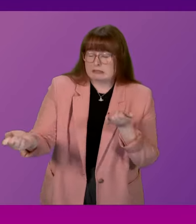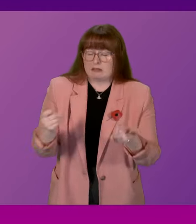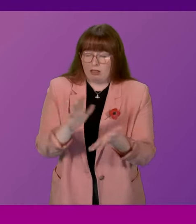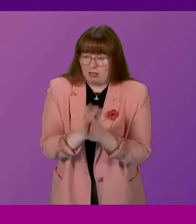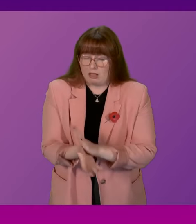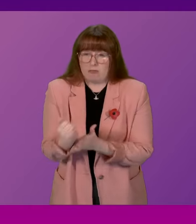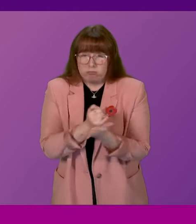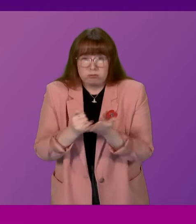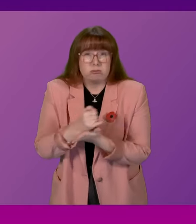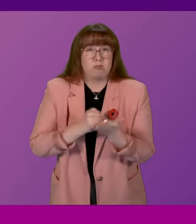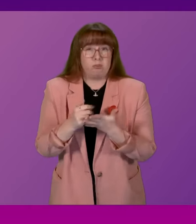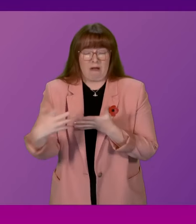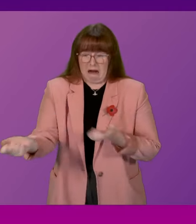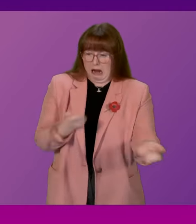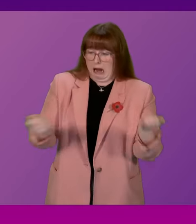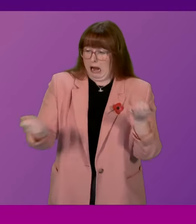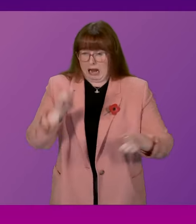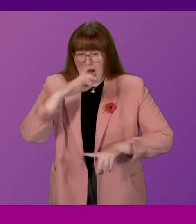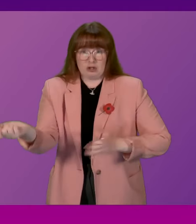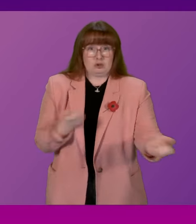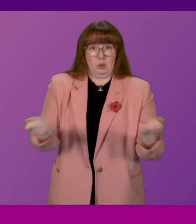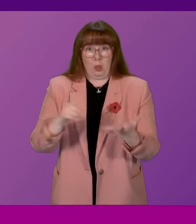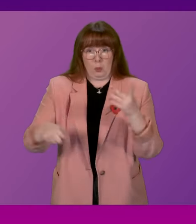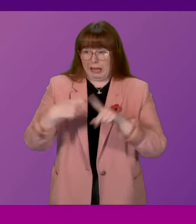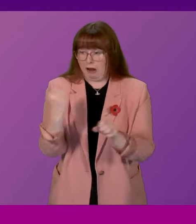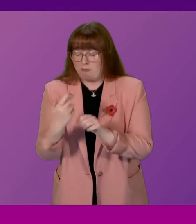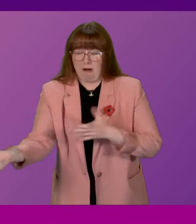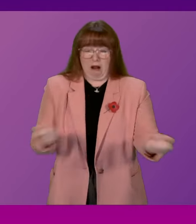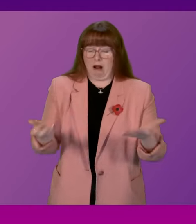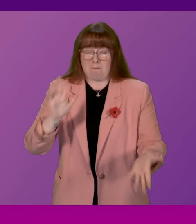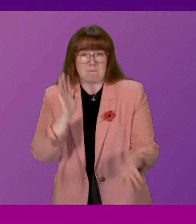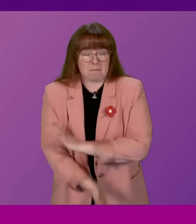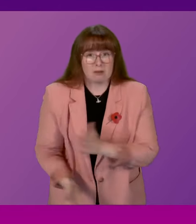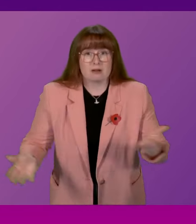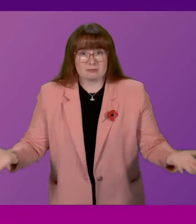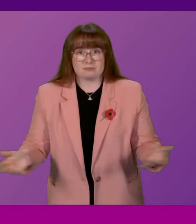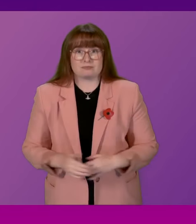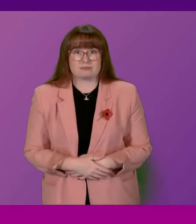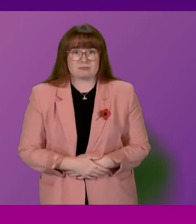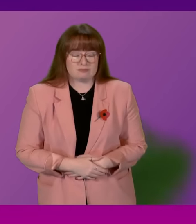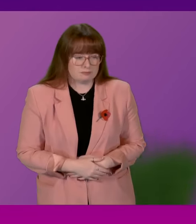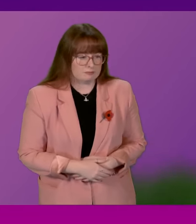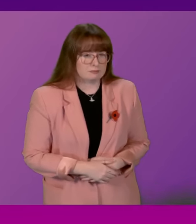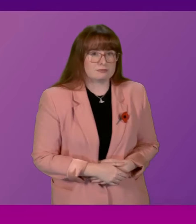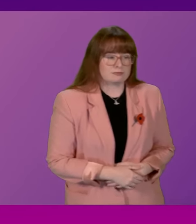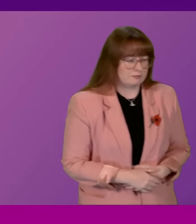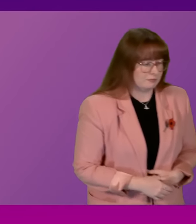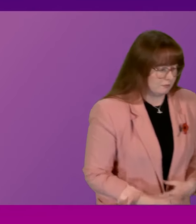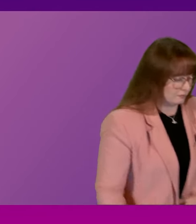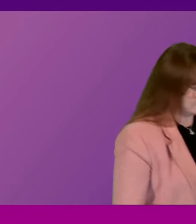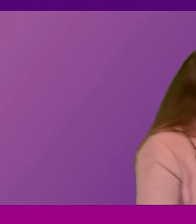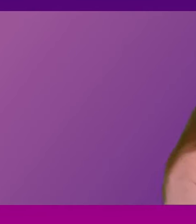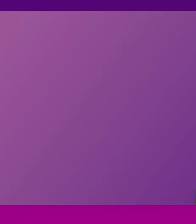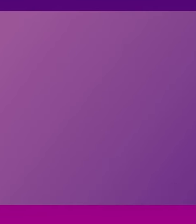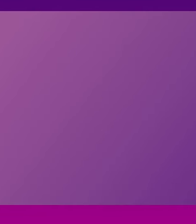they had wild animals, according to Simon Case, running the UK government. Question number two, Anna Sarwar.